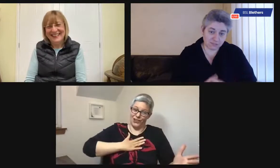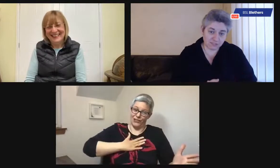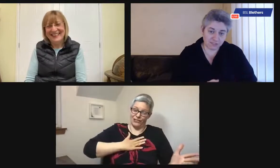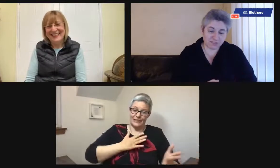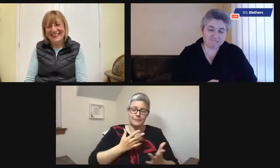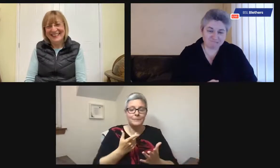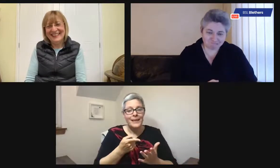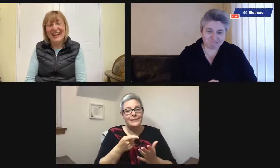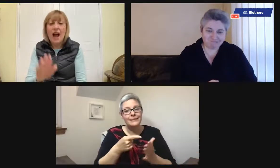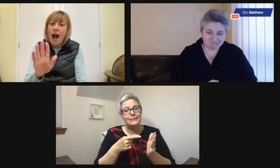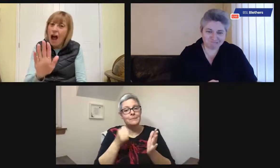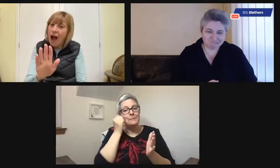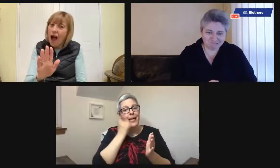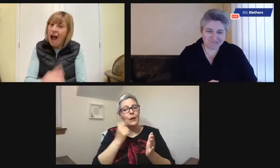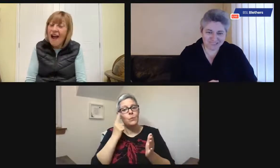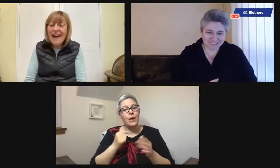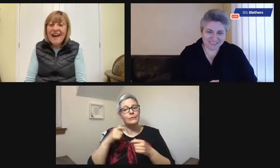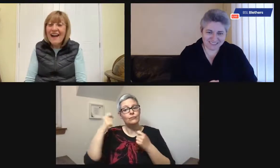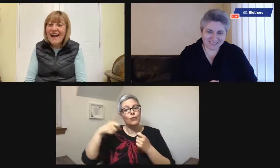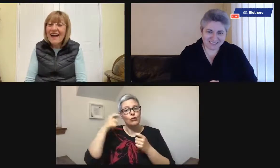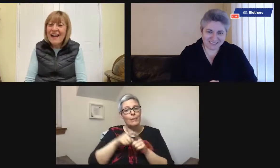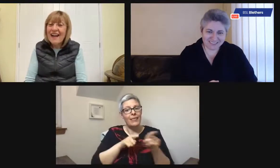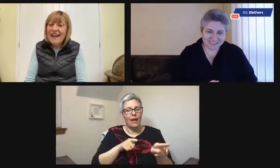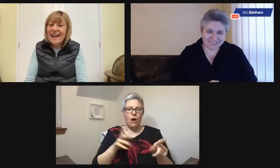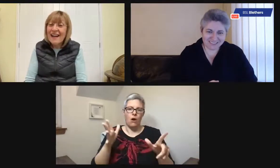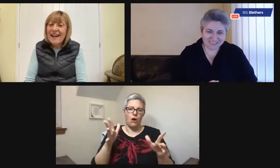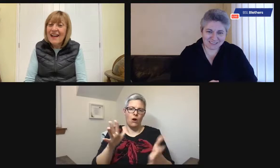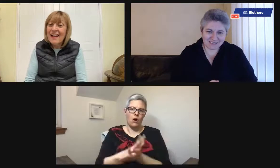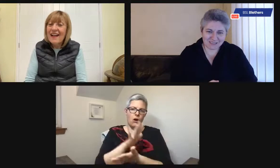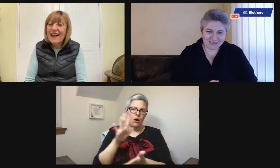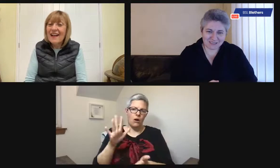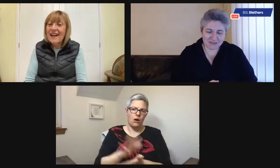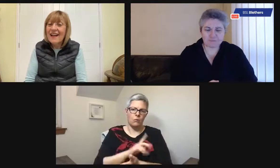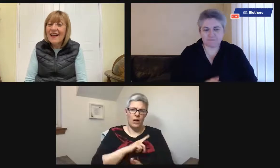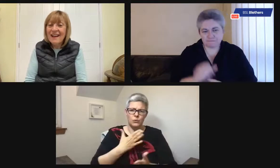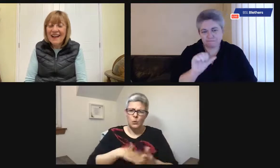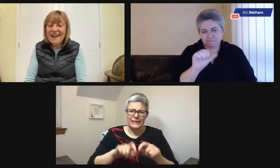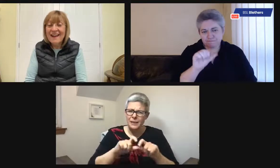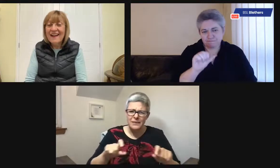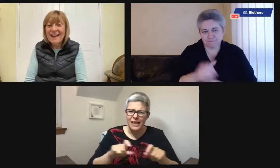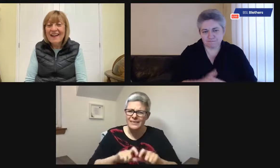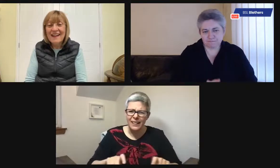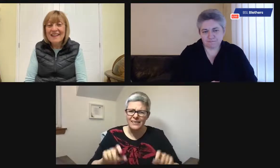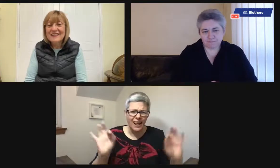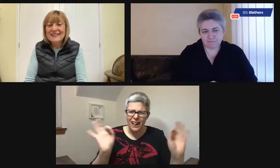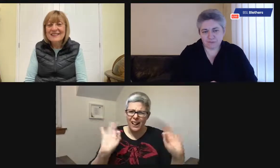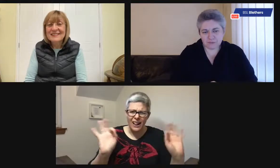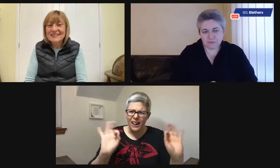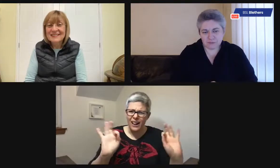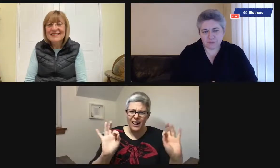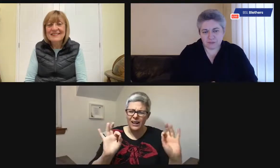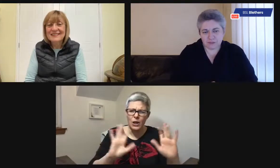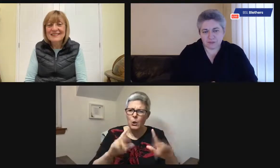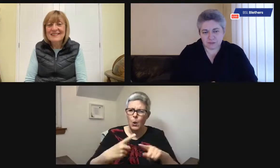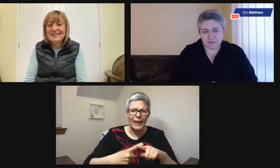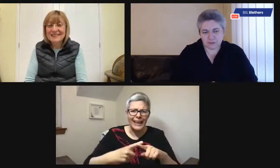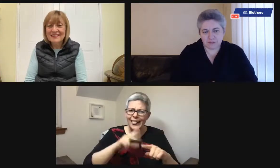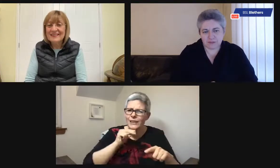we're showing our age here. showing our age. But films from the black and white era are very